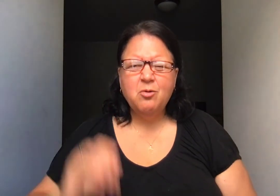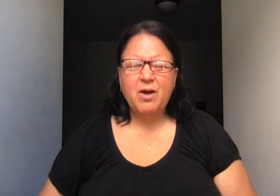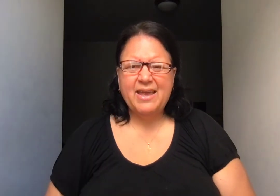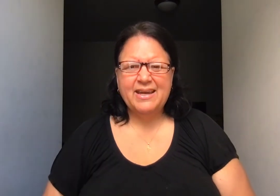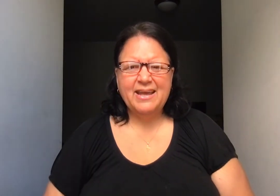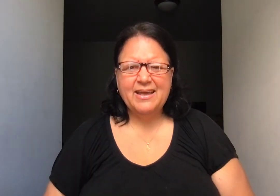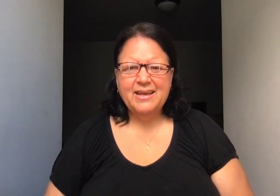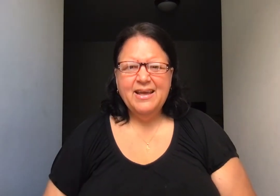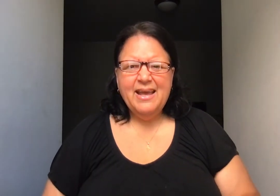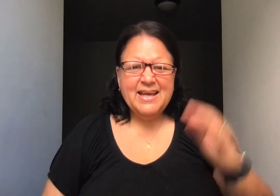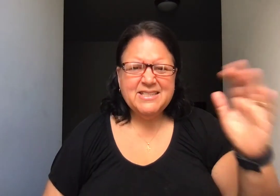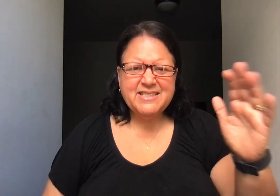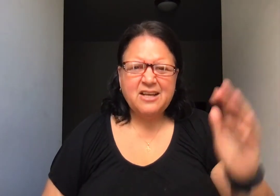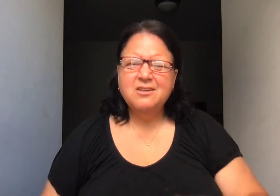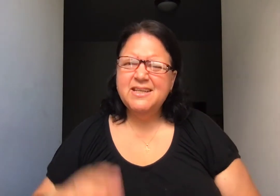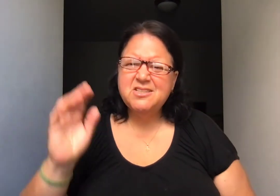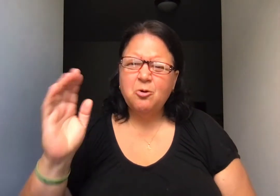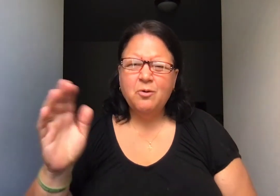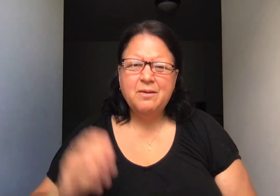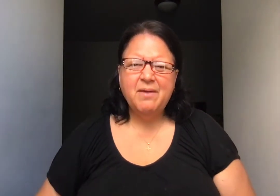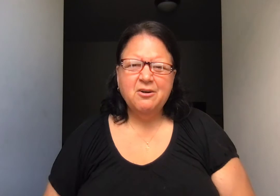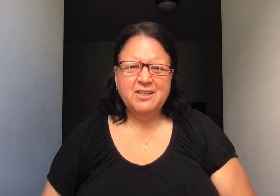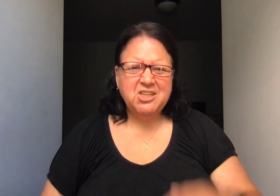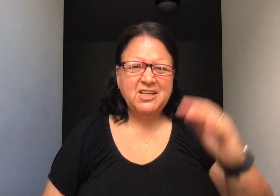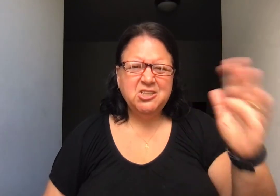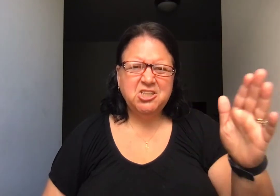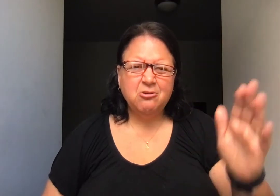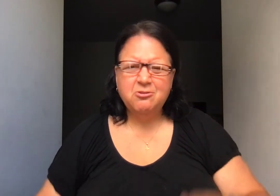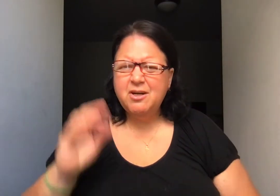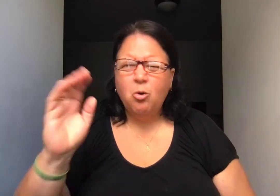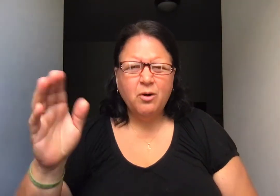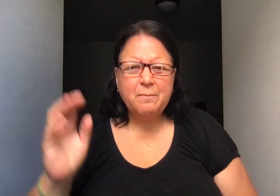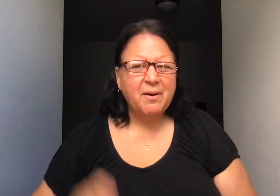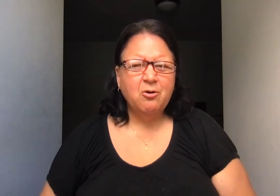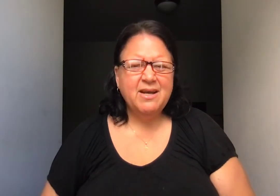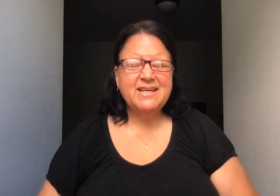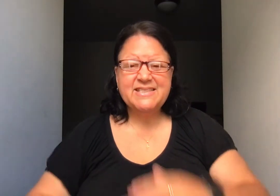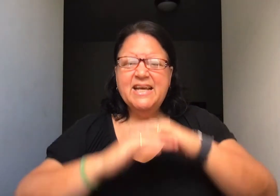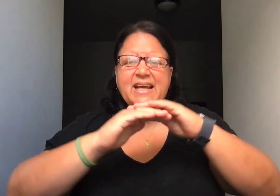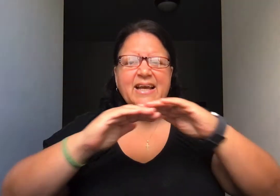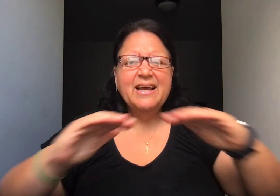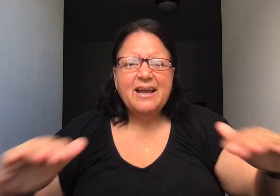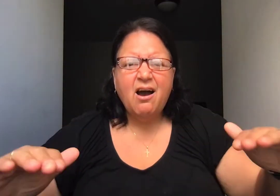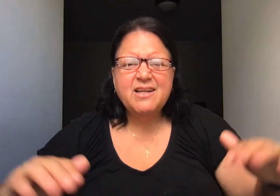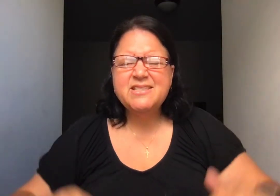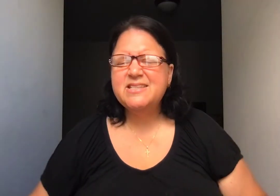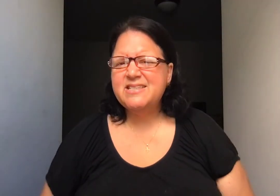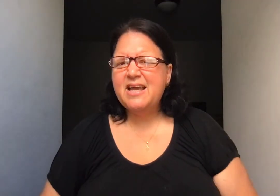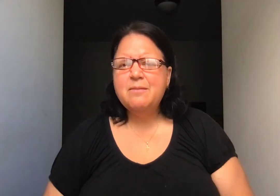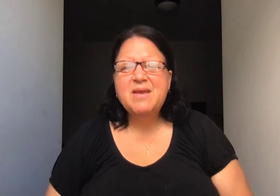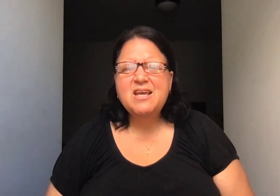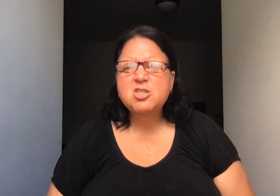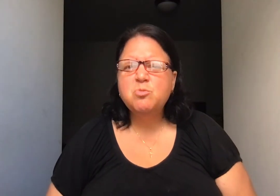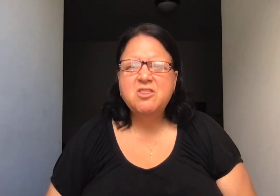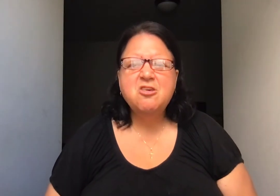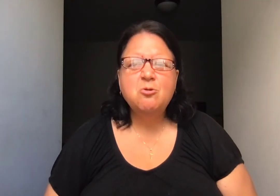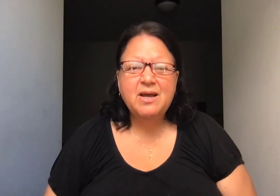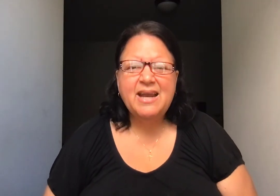awakening, in singleness or in marriage, in children or in barrenness, God is the same. He is with you in